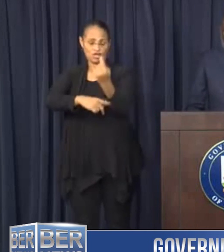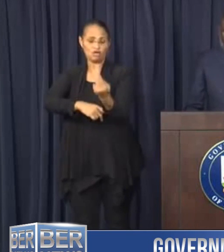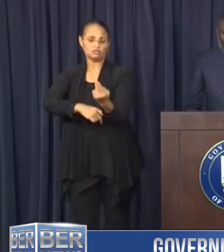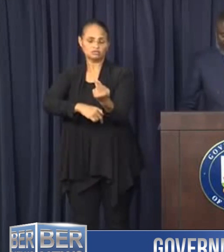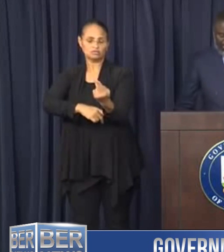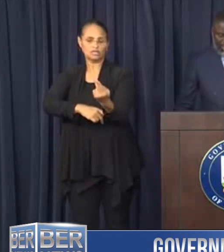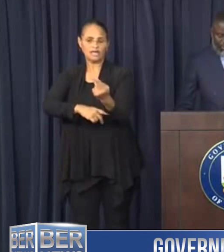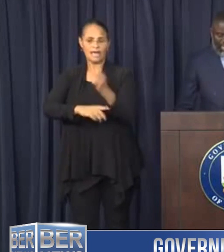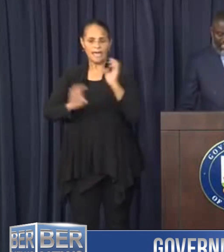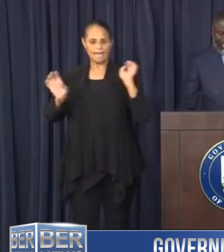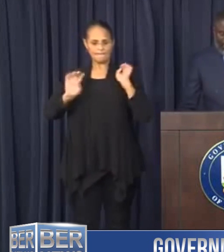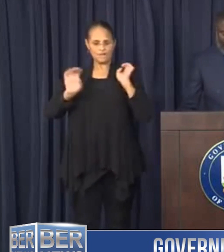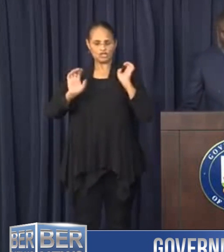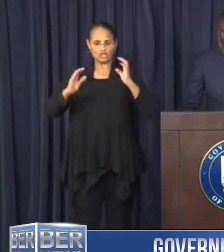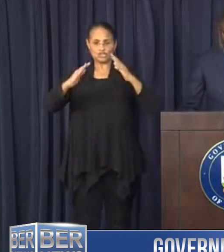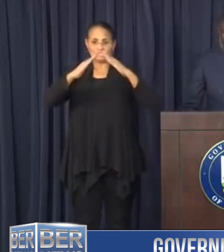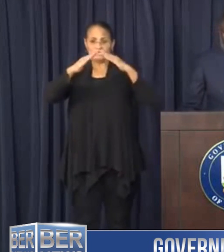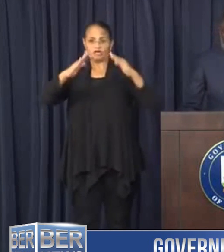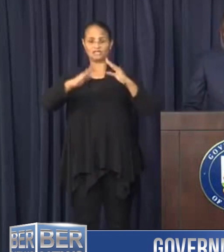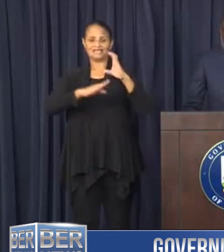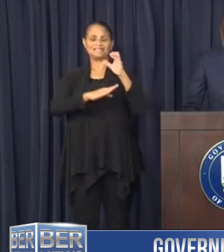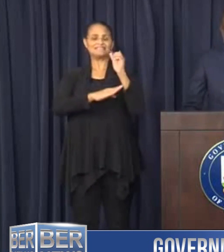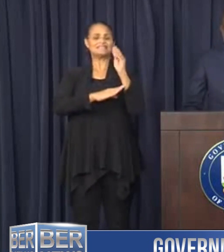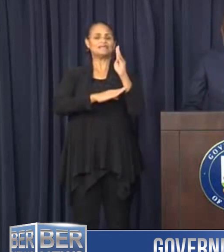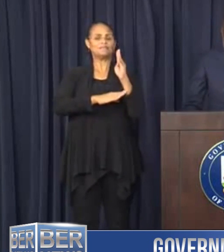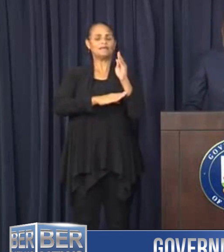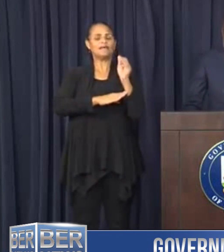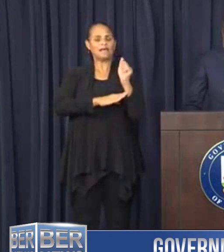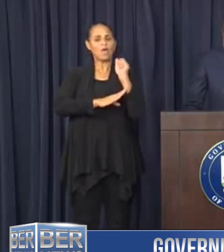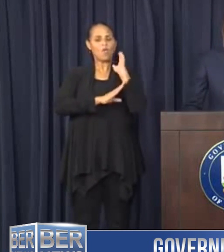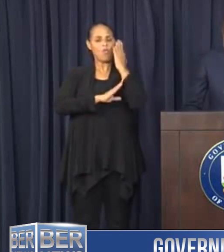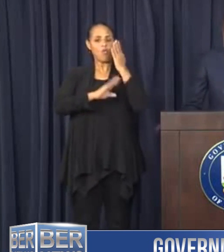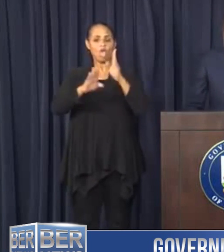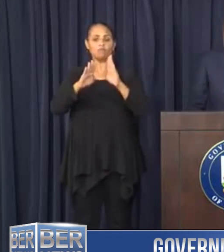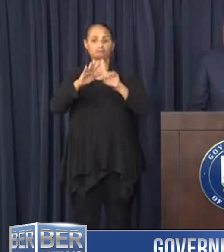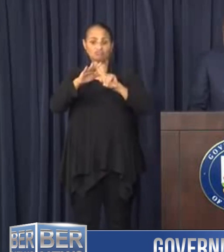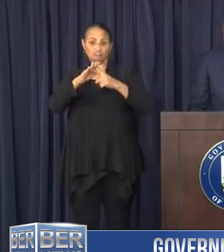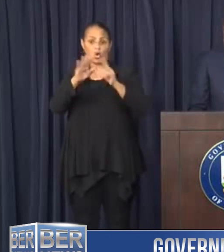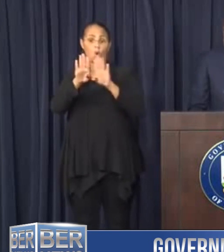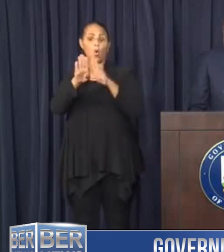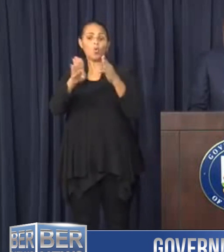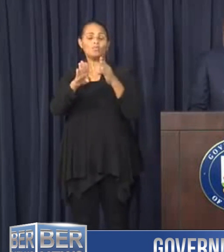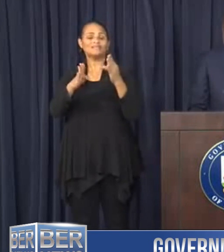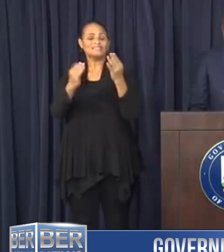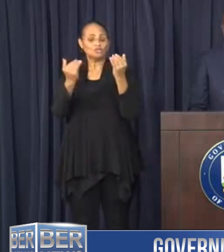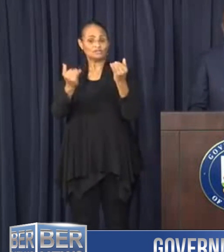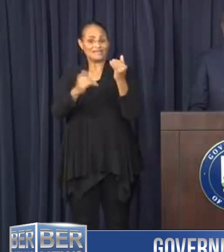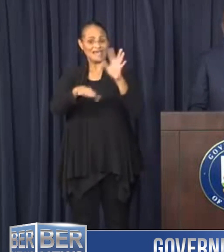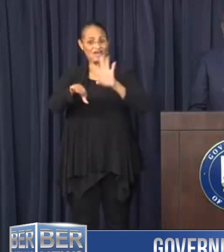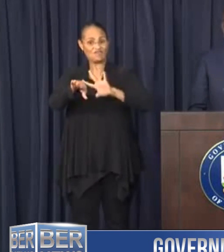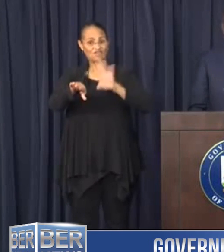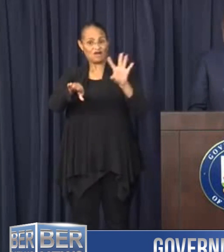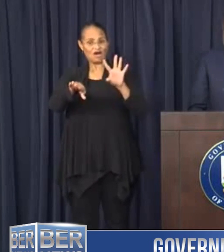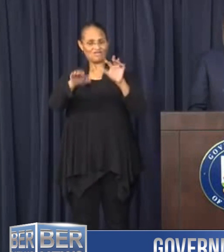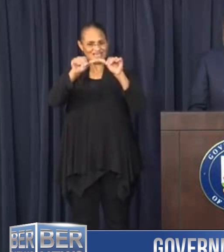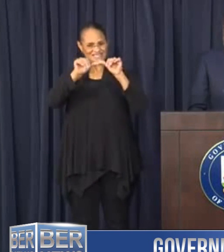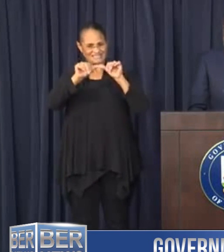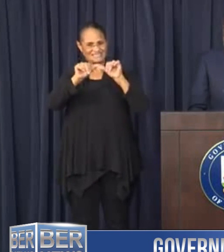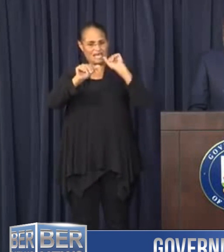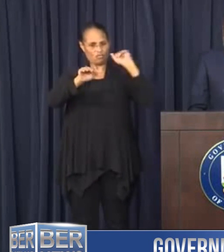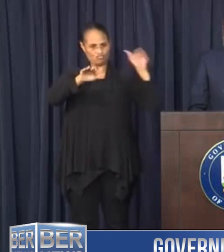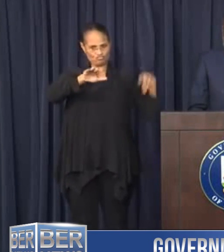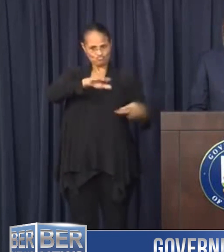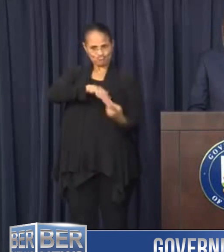The emergency shelter at Cedar Bridge Academy will open today at 5pm and will remain open throughout Wednesday.